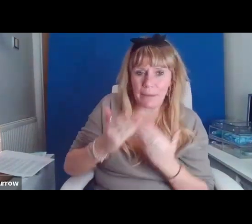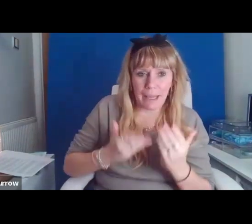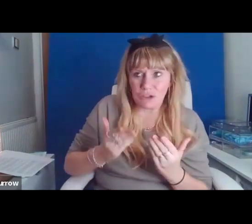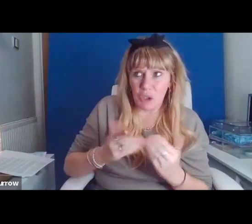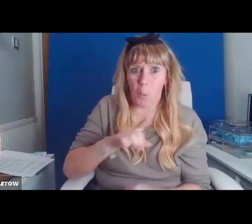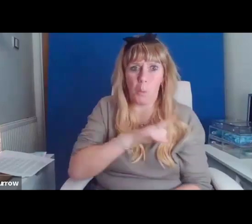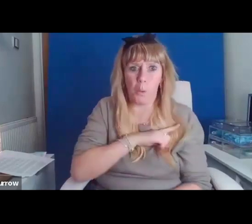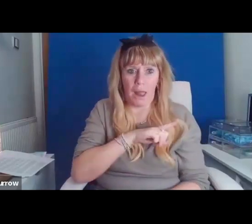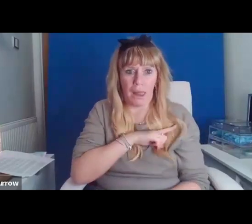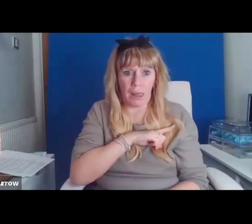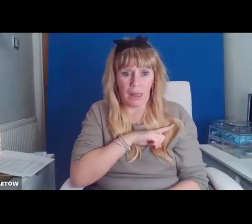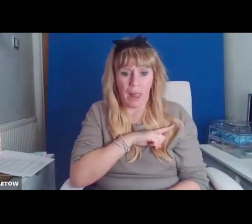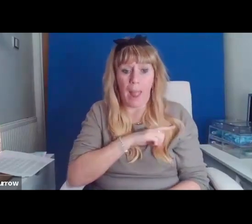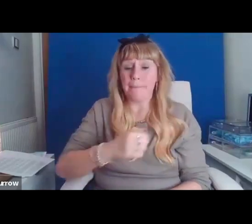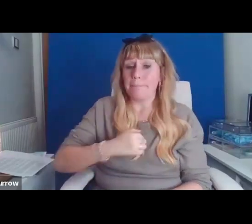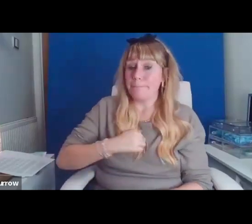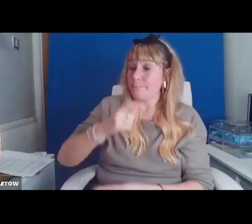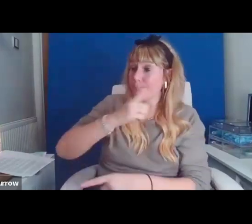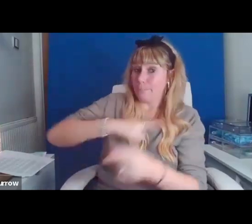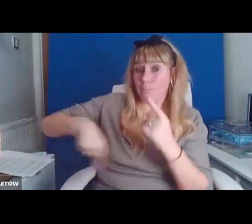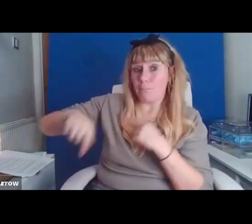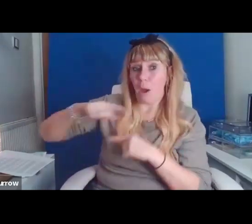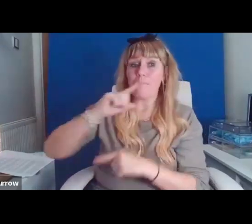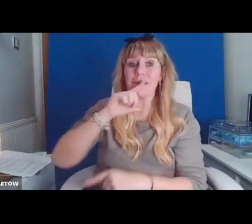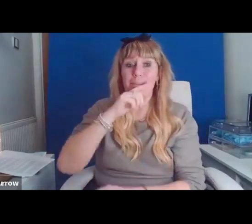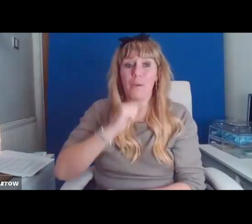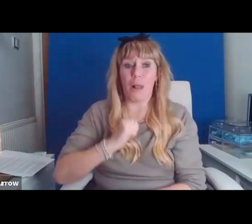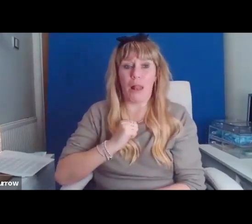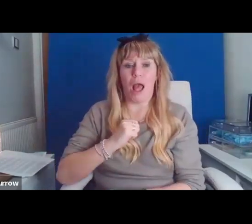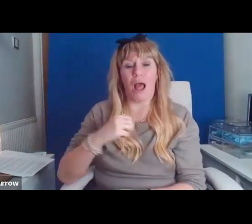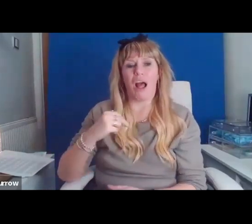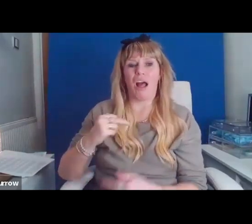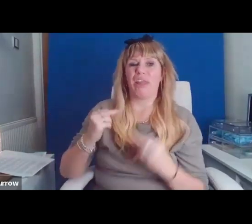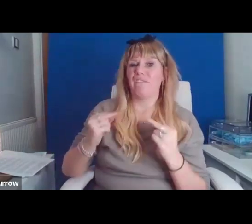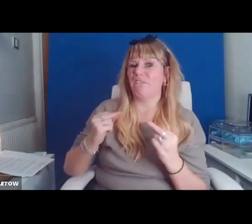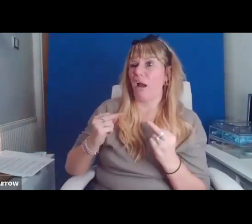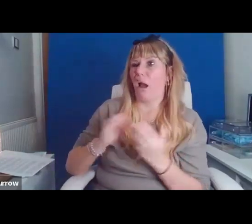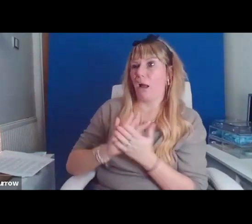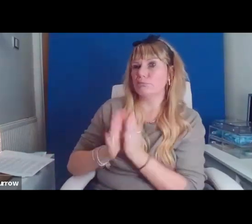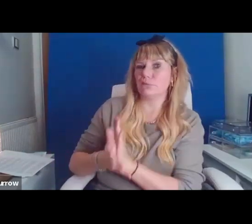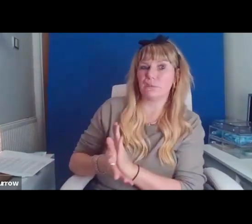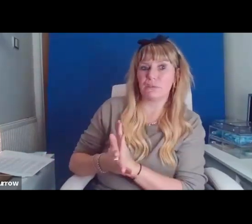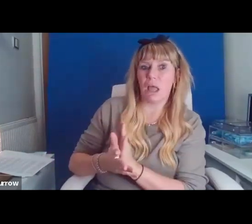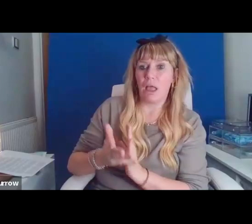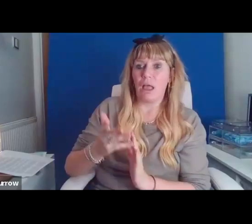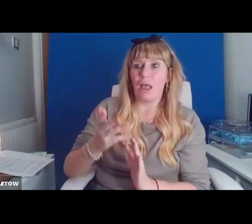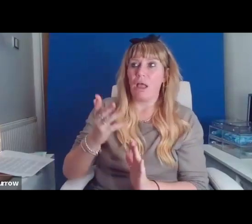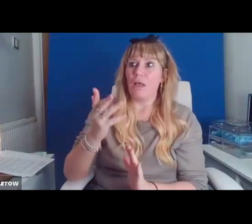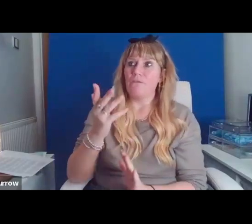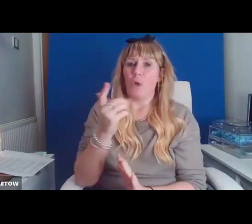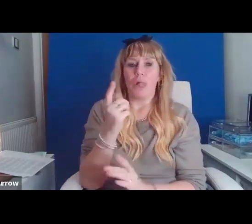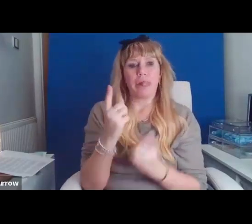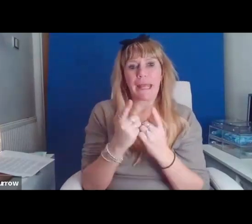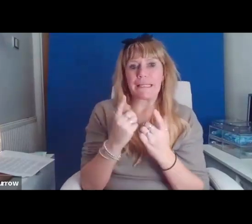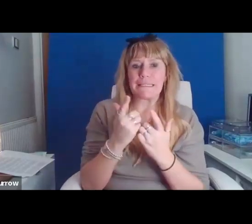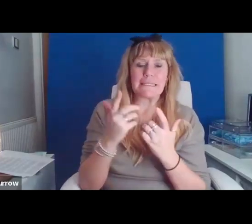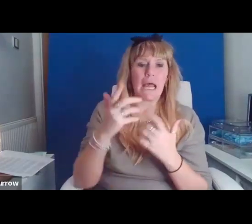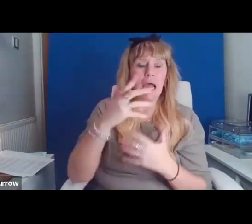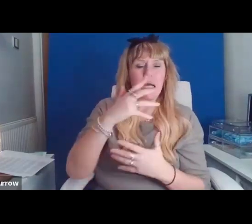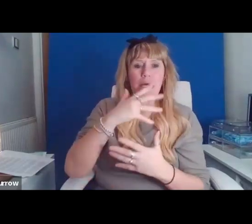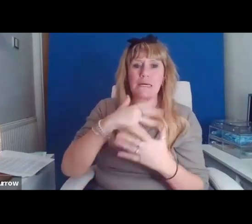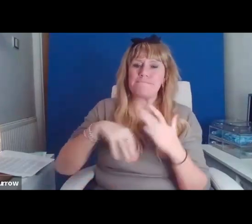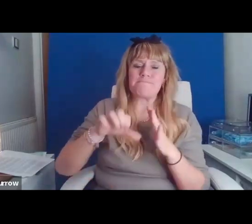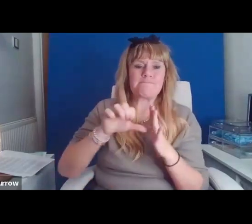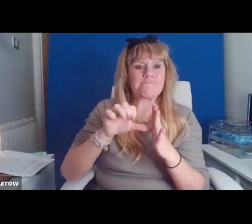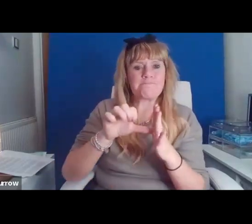My people are the Fuck-Ups, for whom things are complicated, things you don't think twice about, like